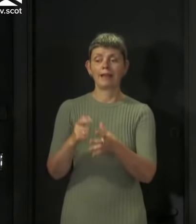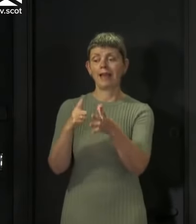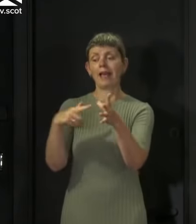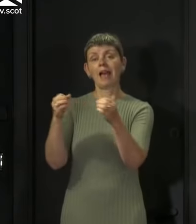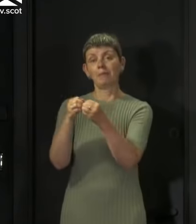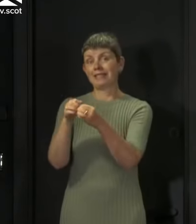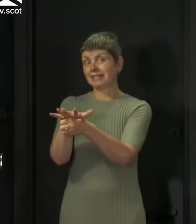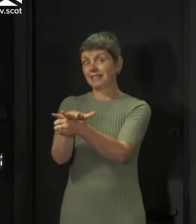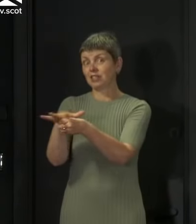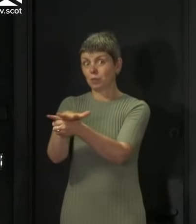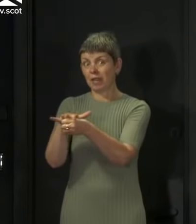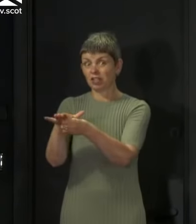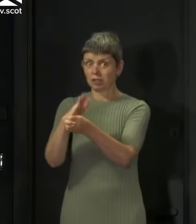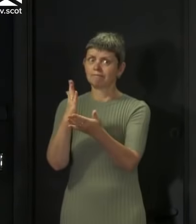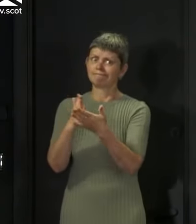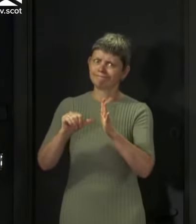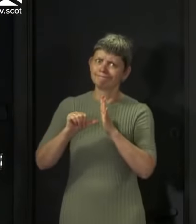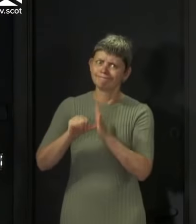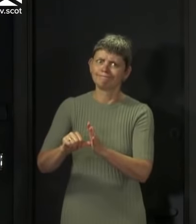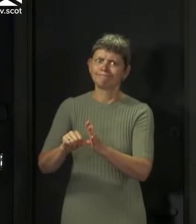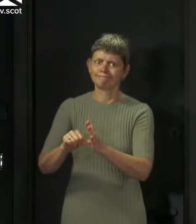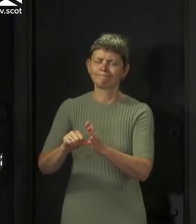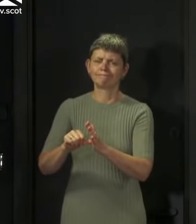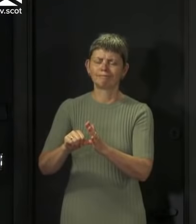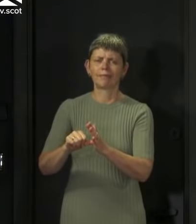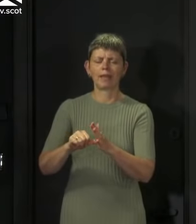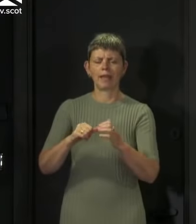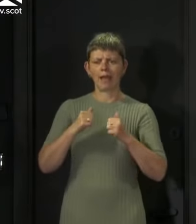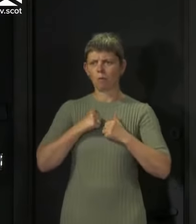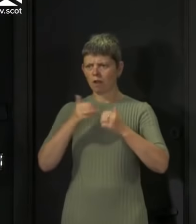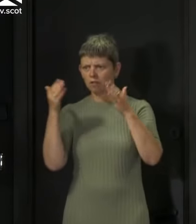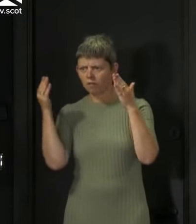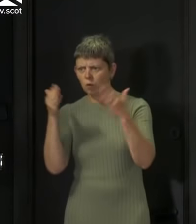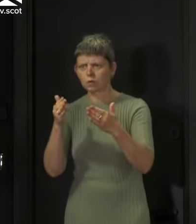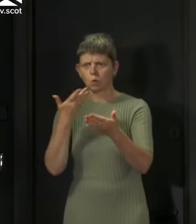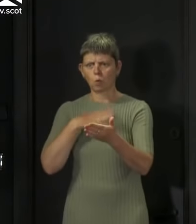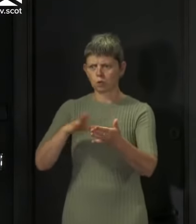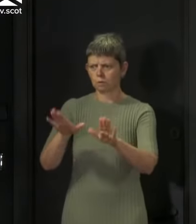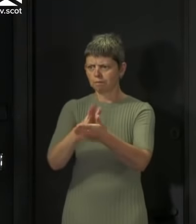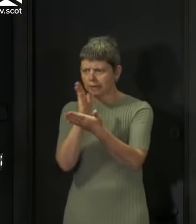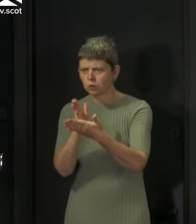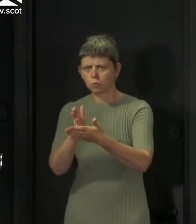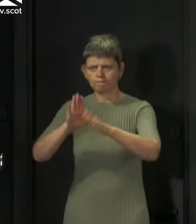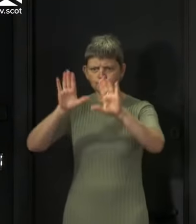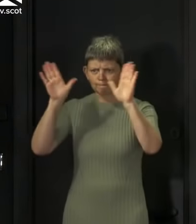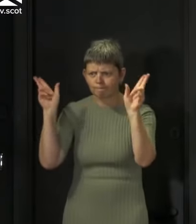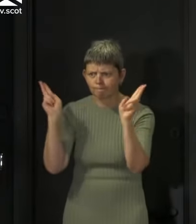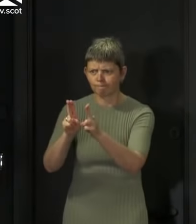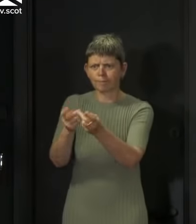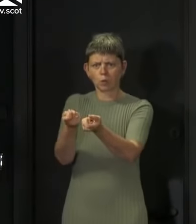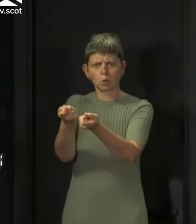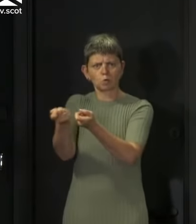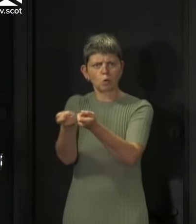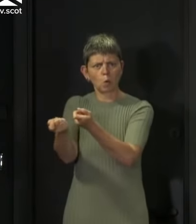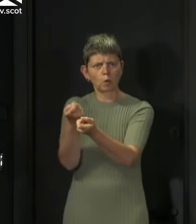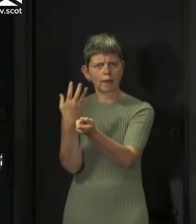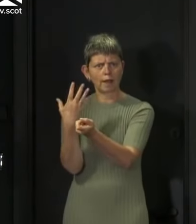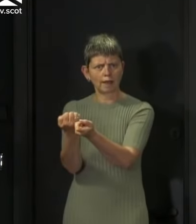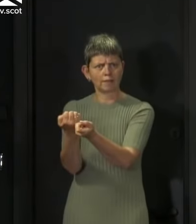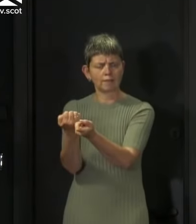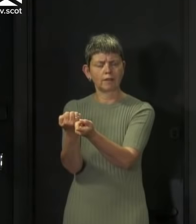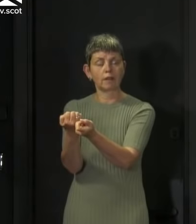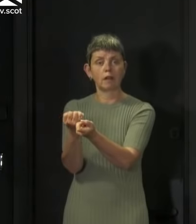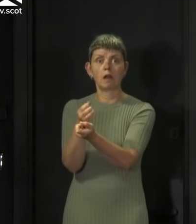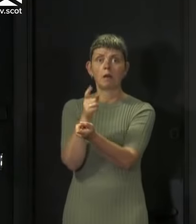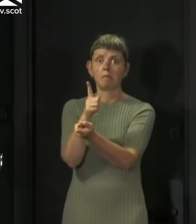is extremely challenging and our focus is on getting it under control but at the same time we want to learn